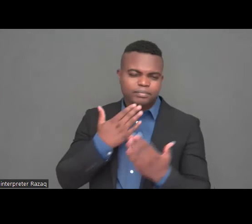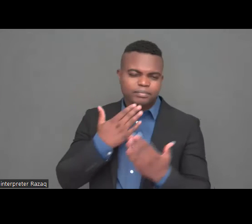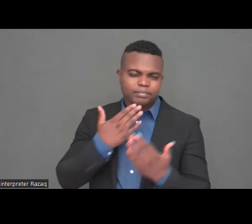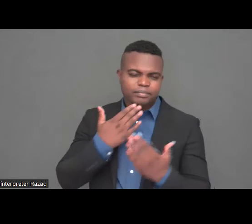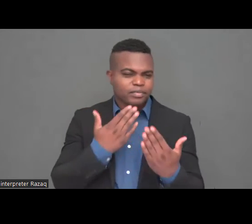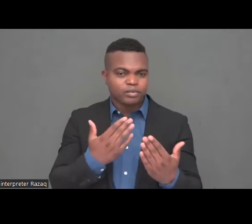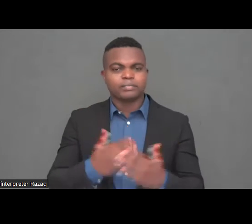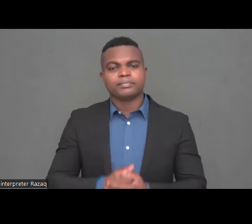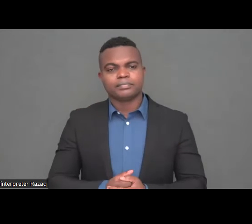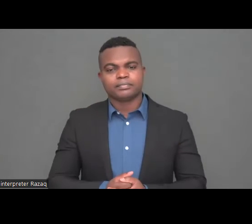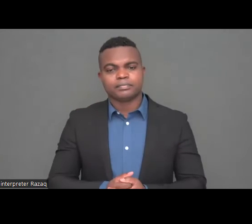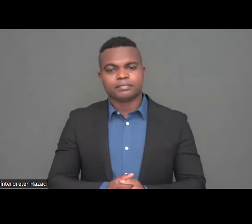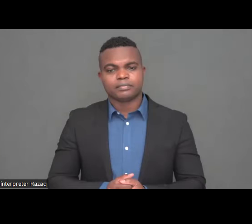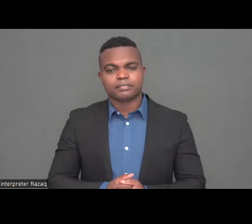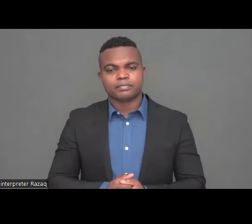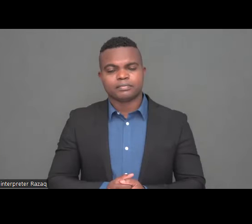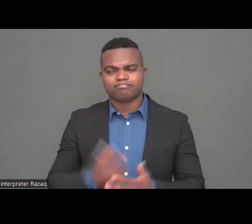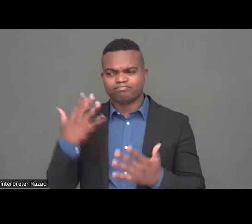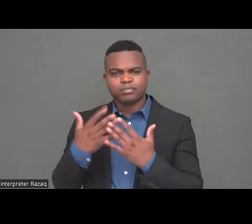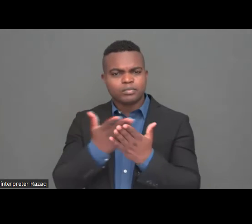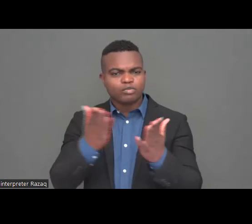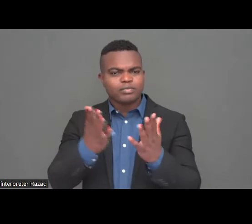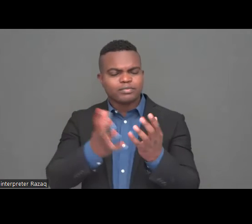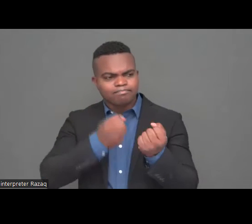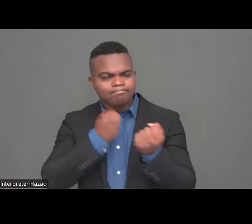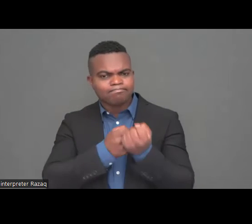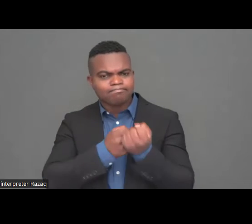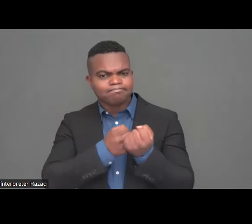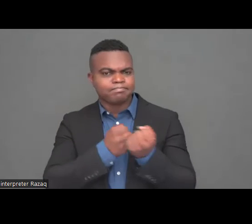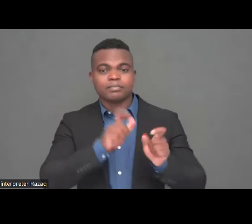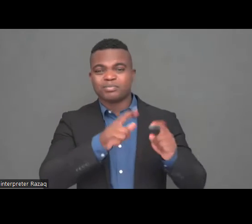organization, families of people with intellectual disabilities.